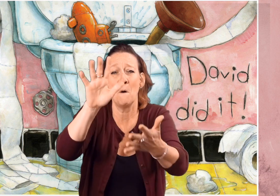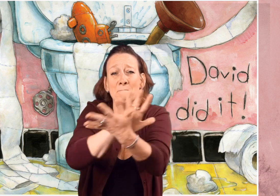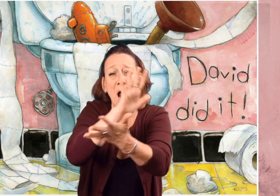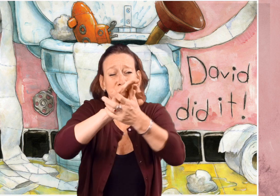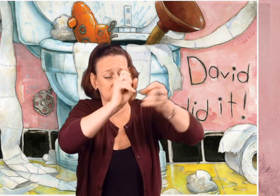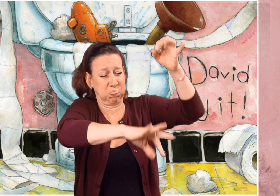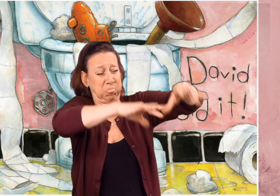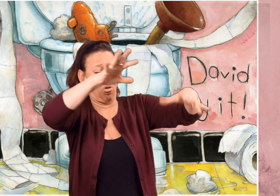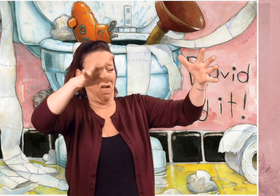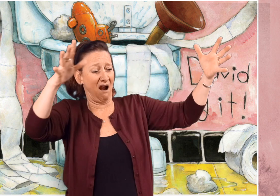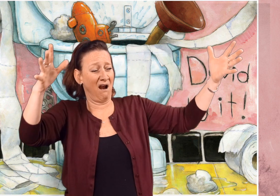paper.